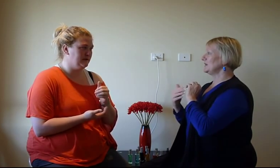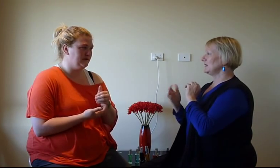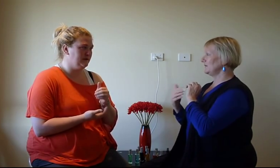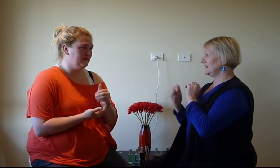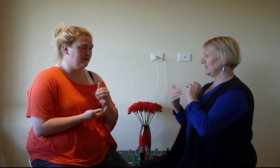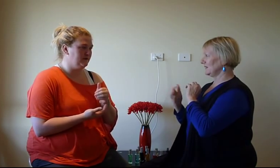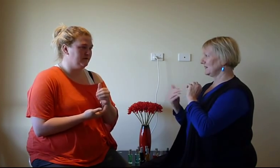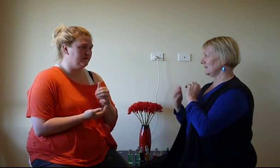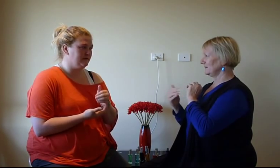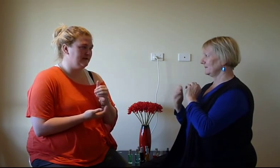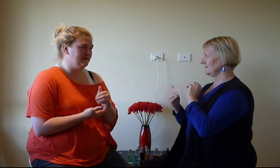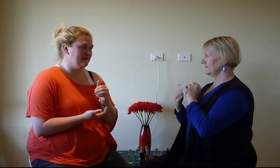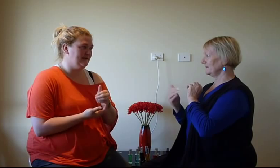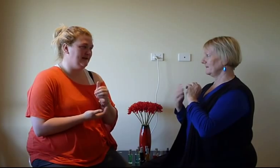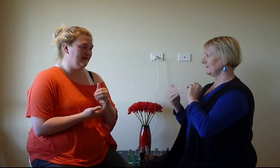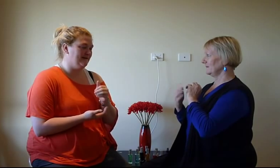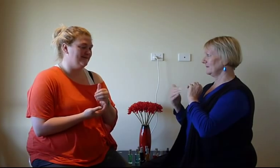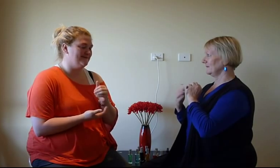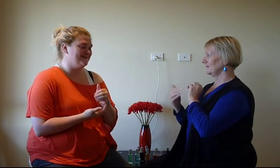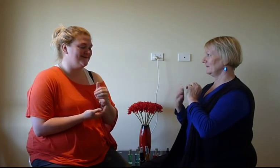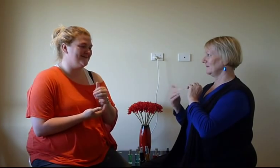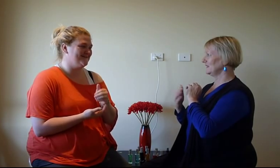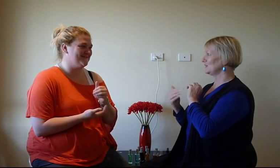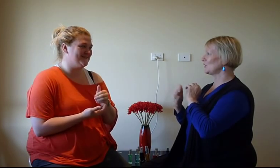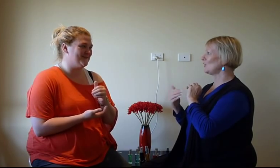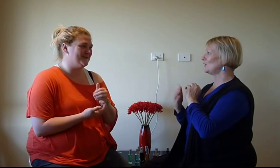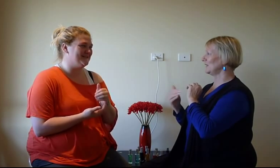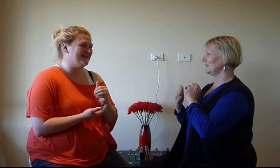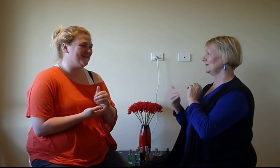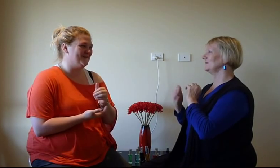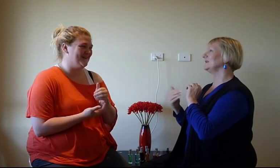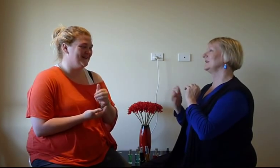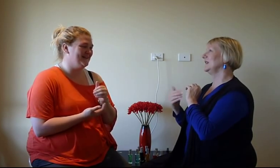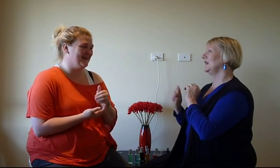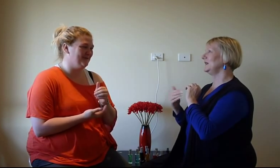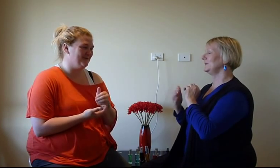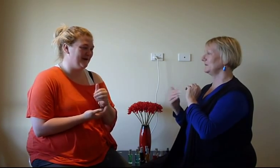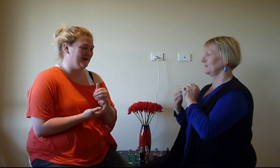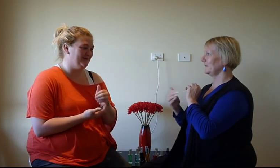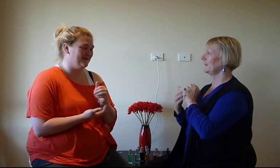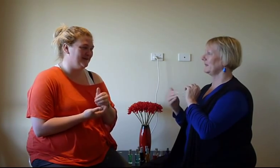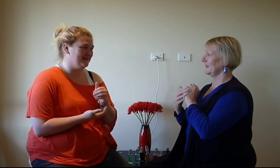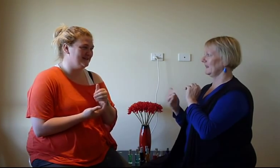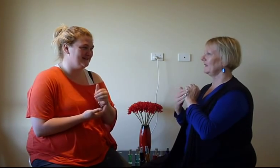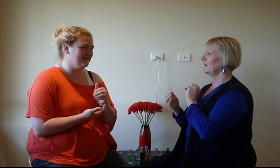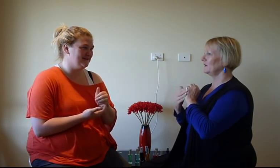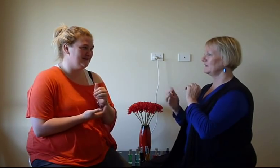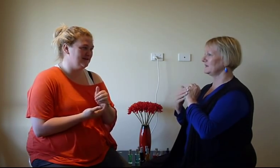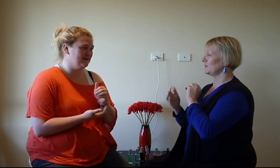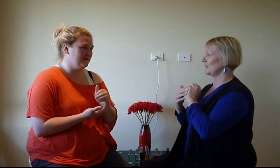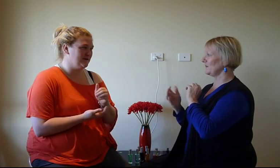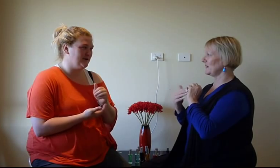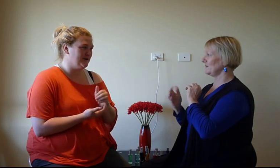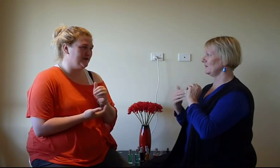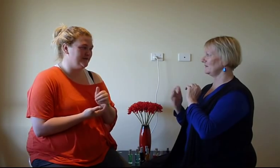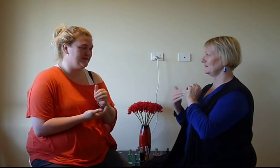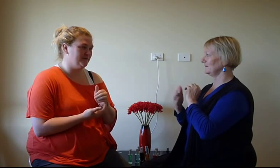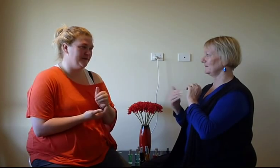feelings. Releasing and dissolving any remaining feelings. Of disappointing people. Of disappointing